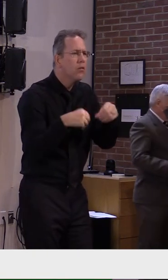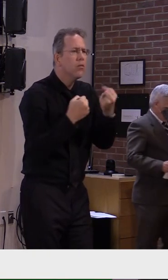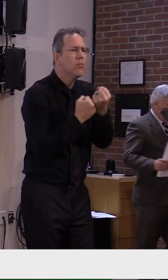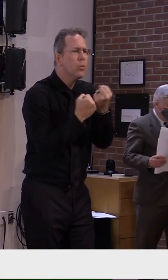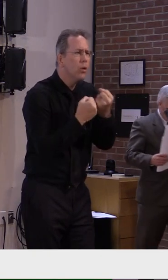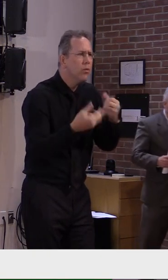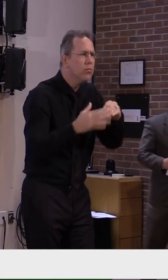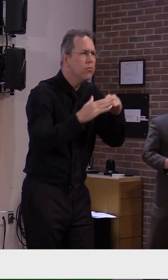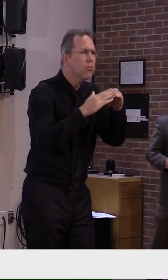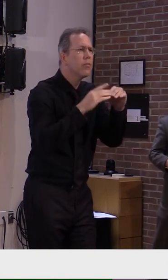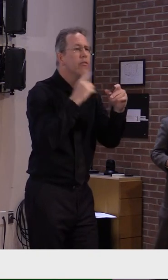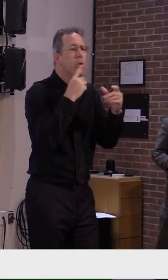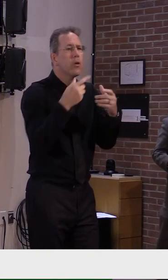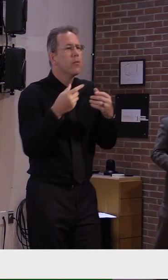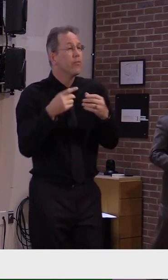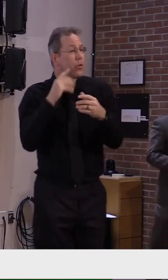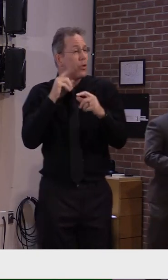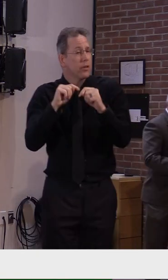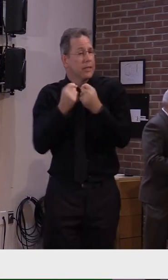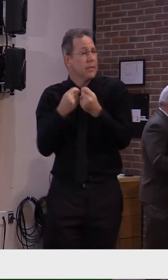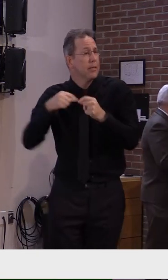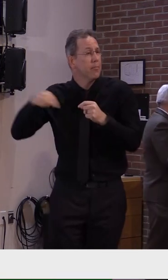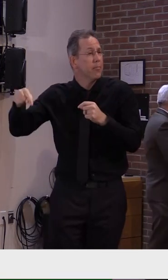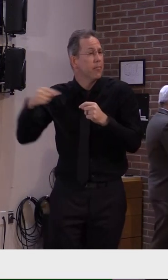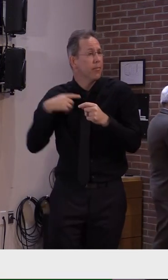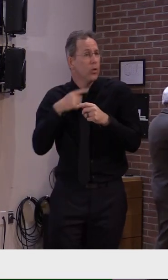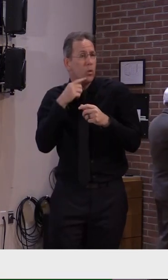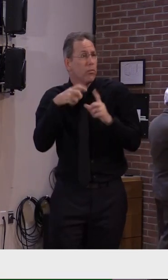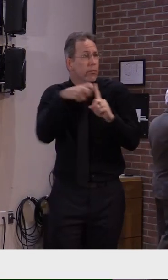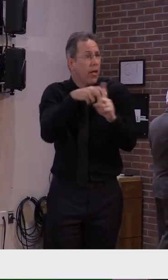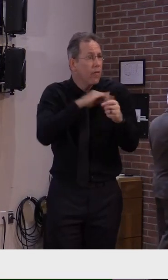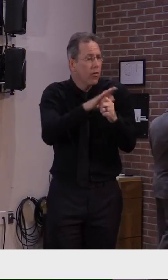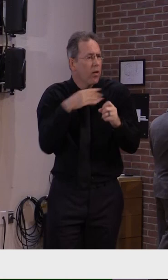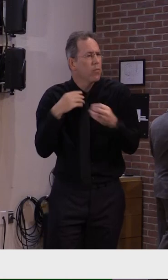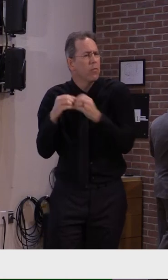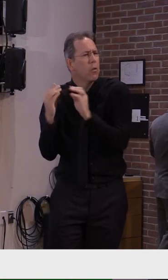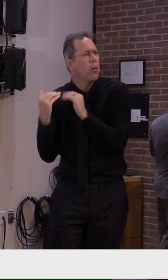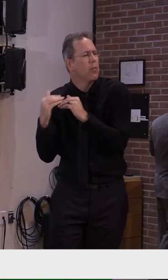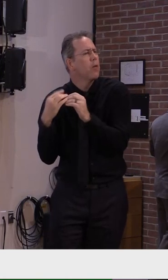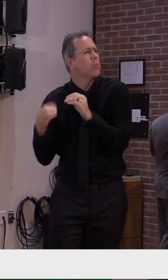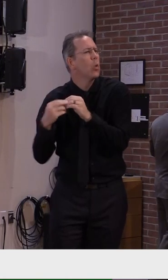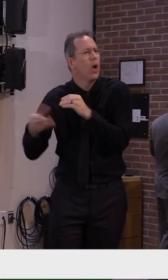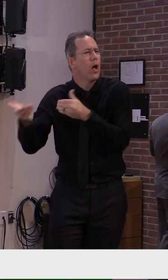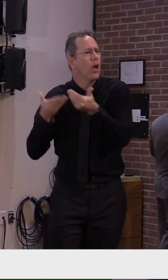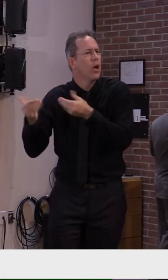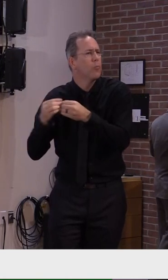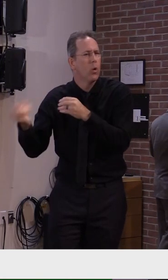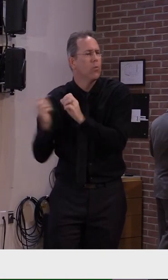capacity. Which will help slow this further. And hopefully without more restrictions.